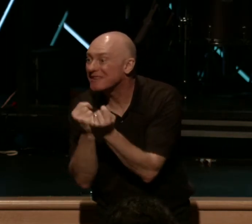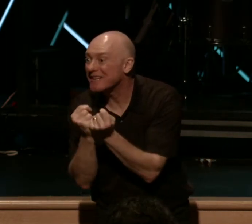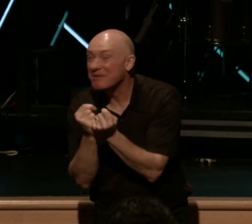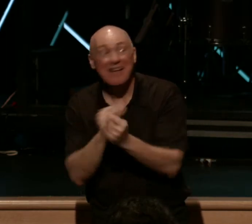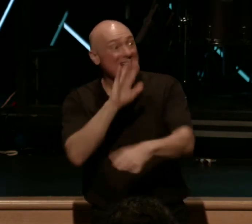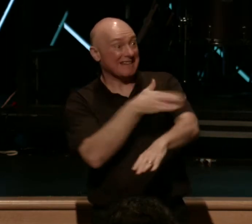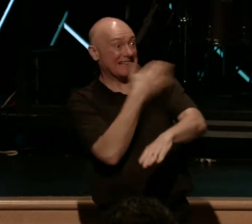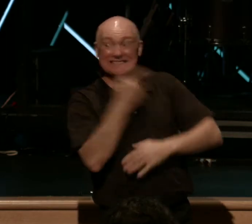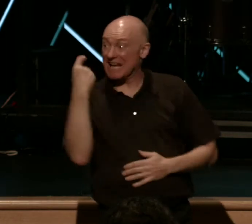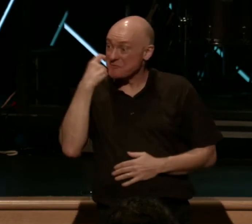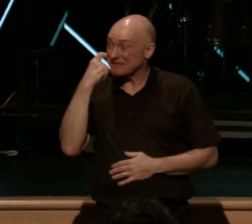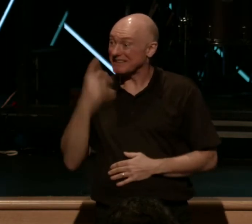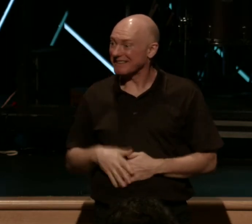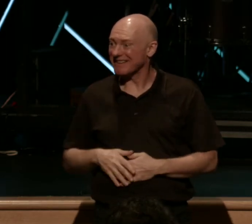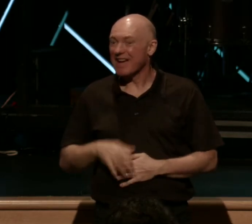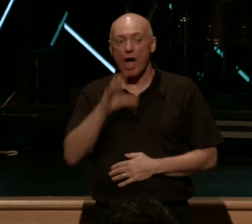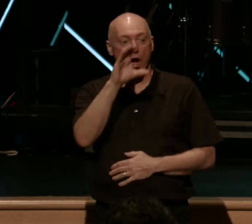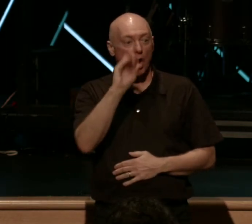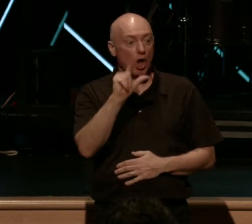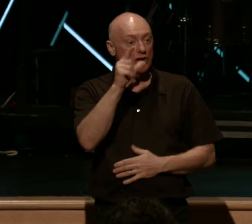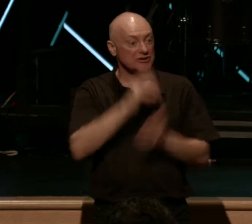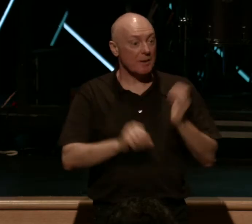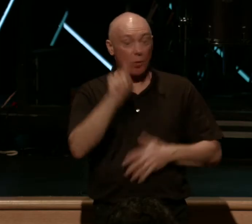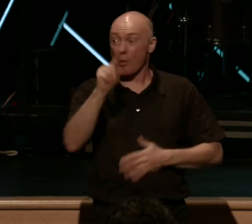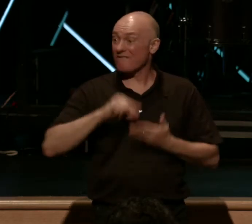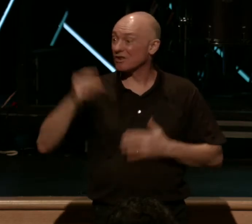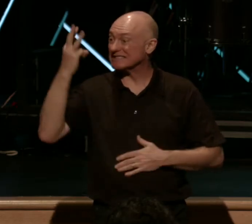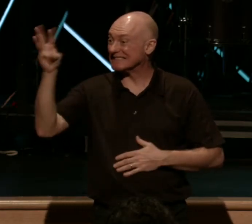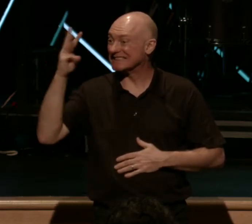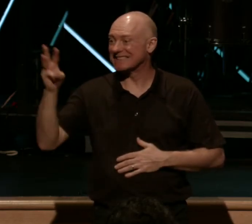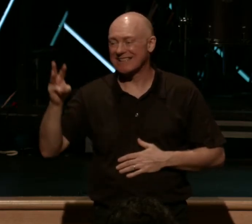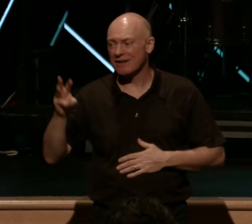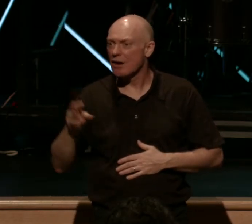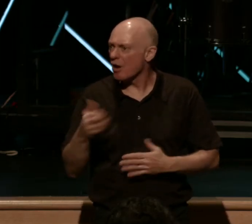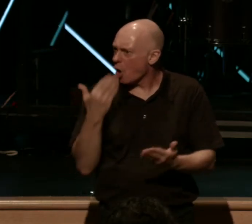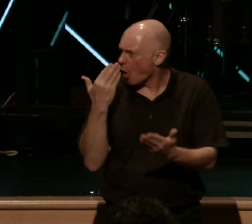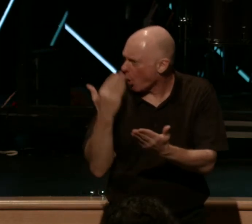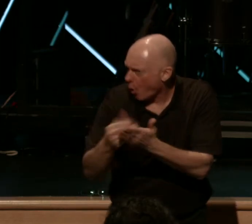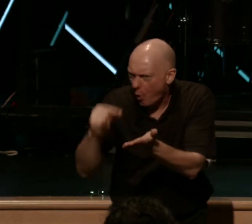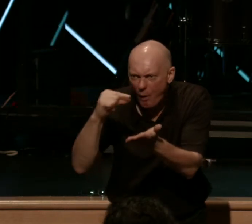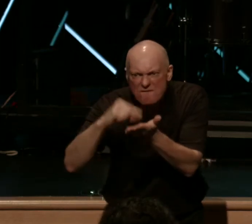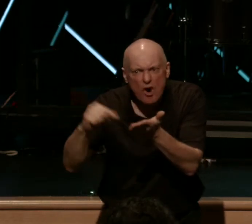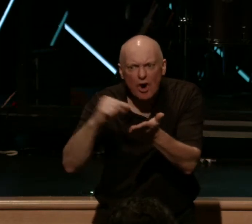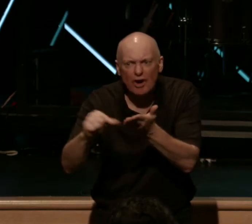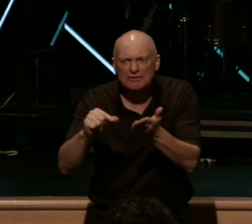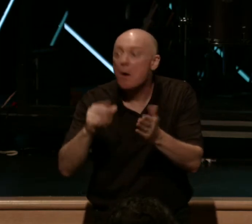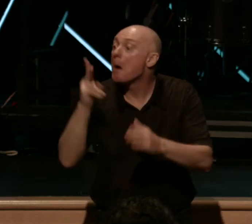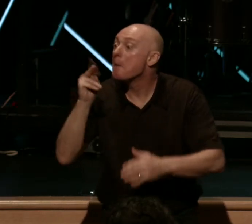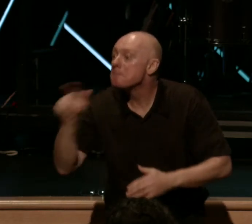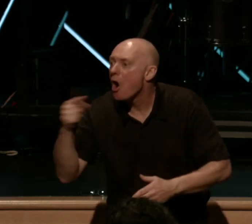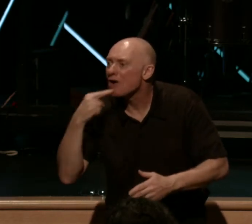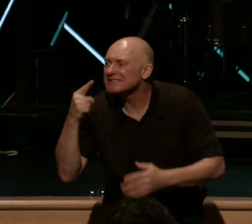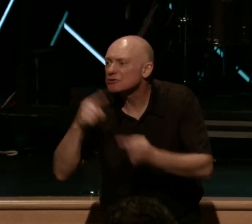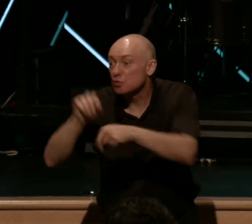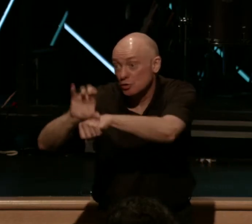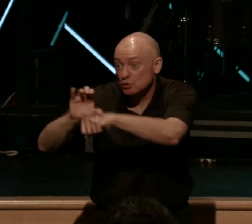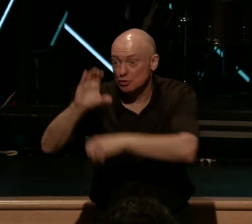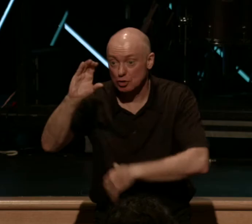that I'm going to read. Colossians 1.16 is a great proof text of this. Listen to what Paul says to the church of Colossae.